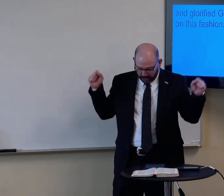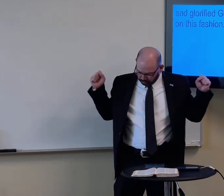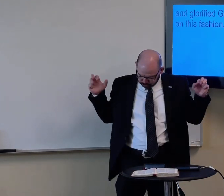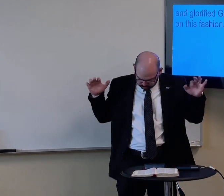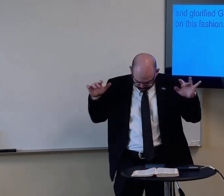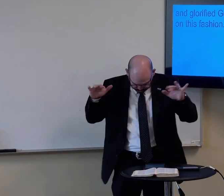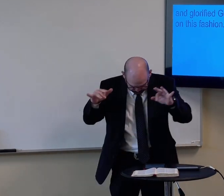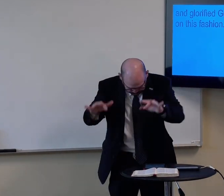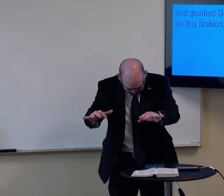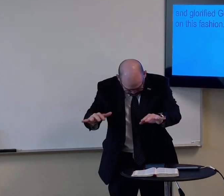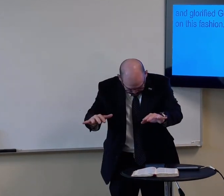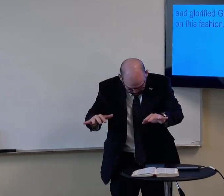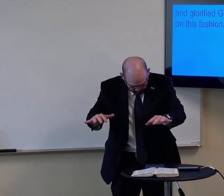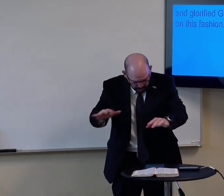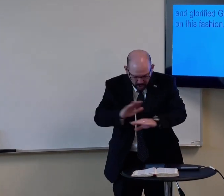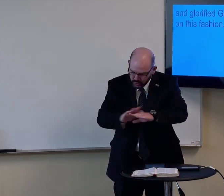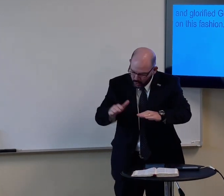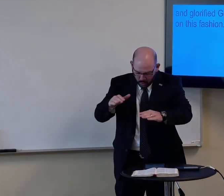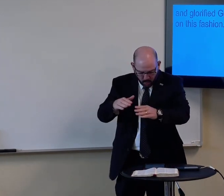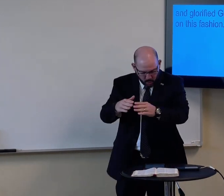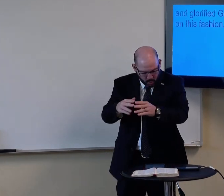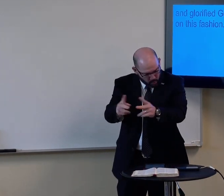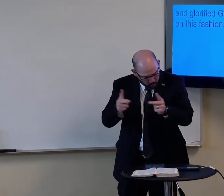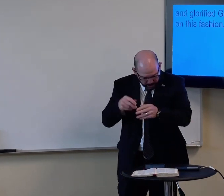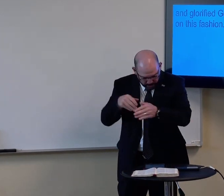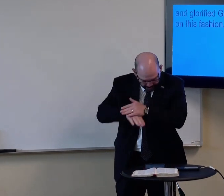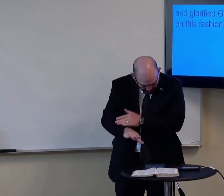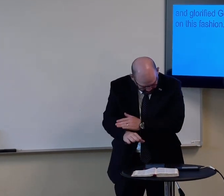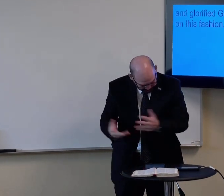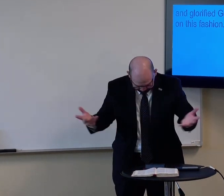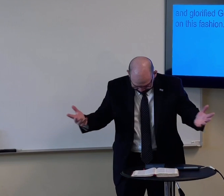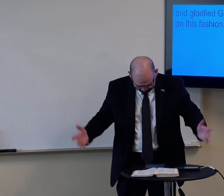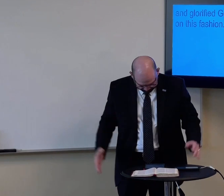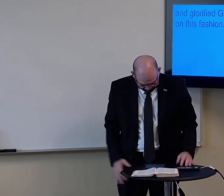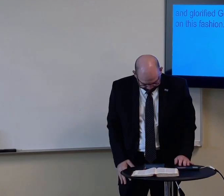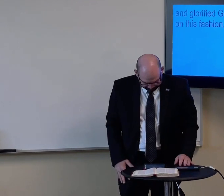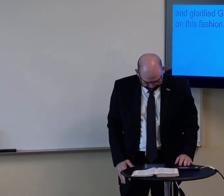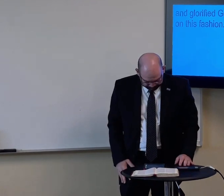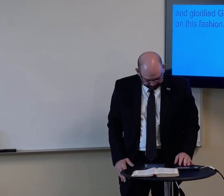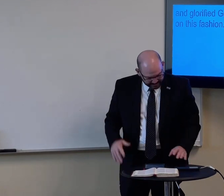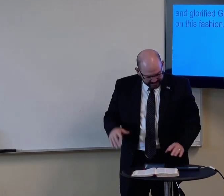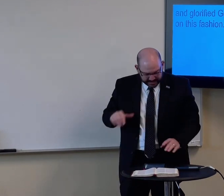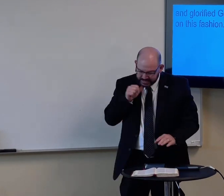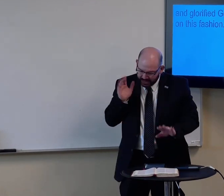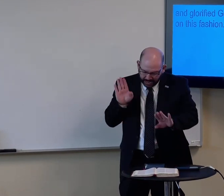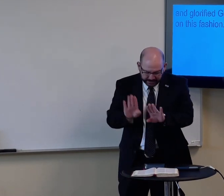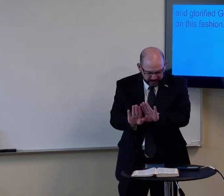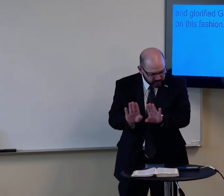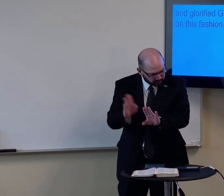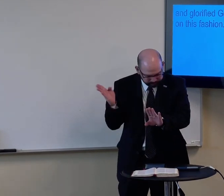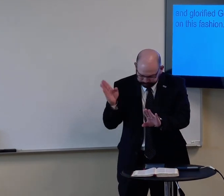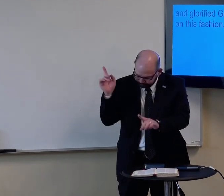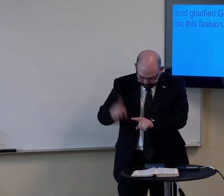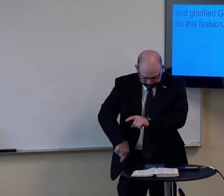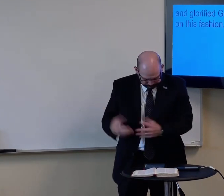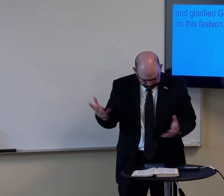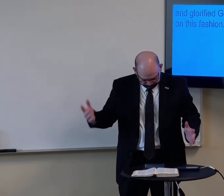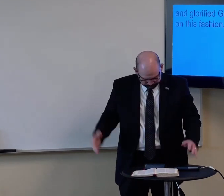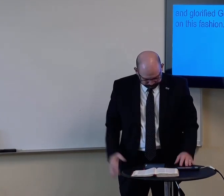And immediately, people gathered at this house. So there was no place to enter in. Not through the door.